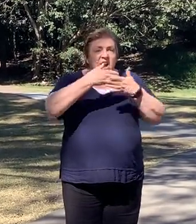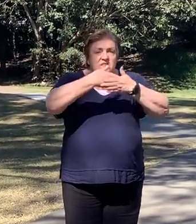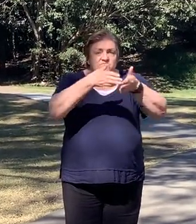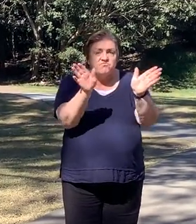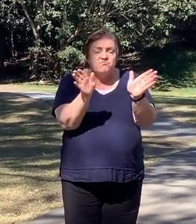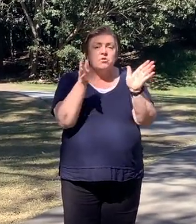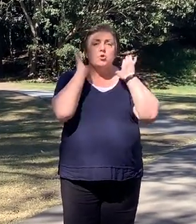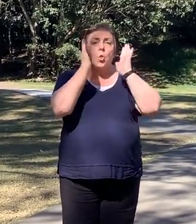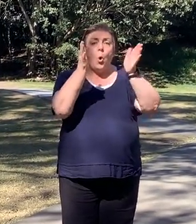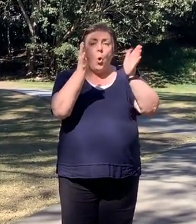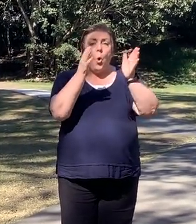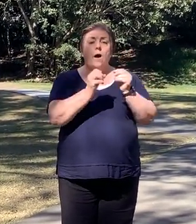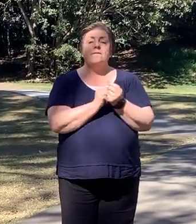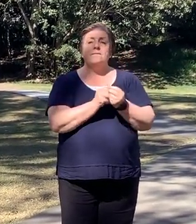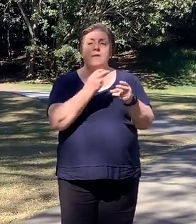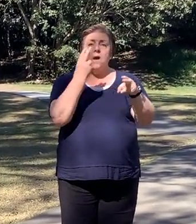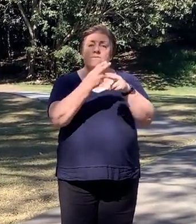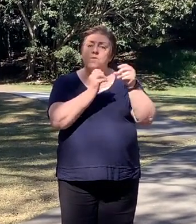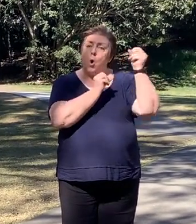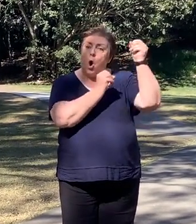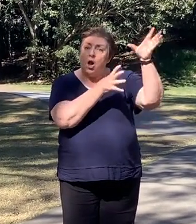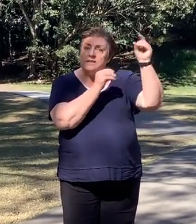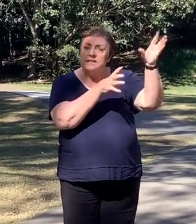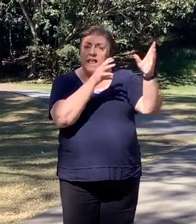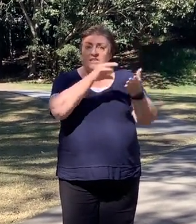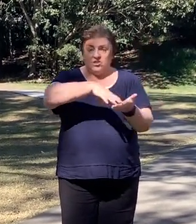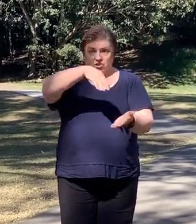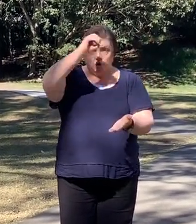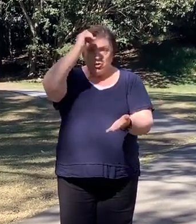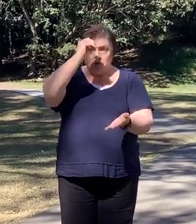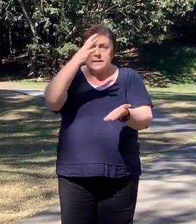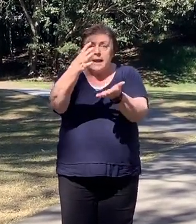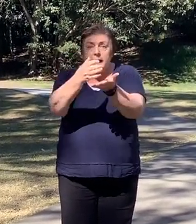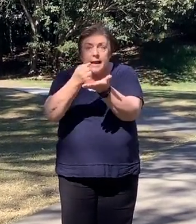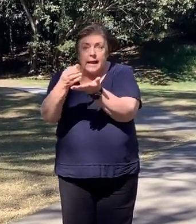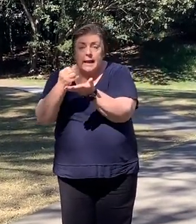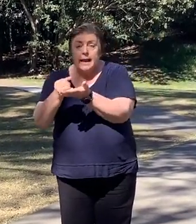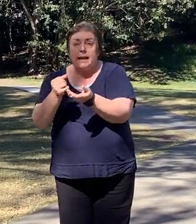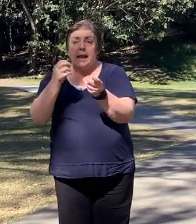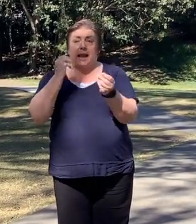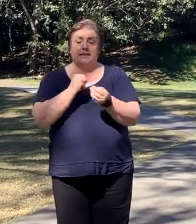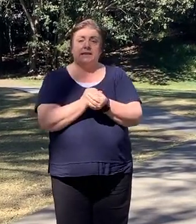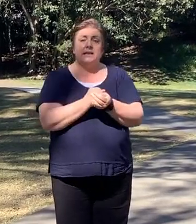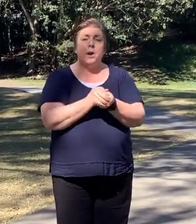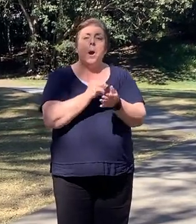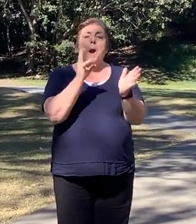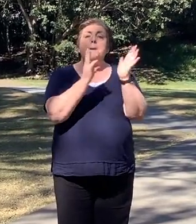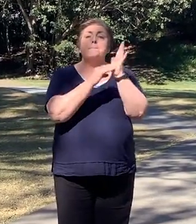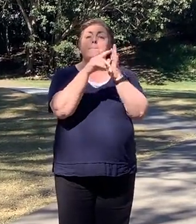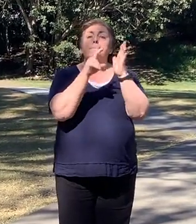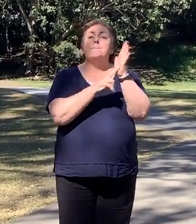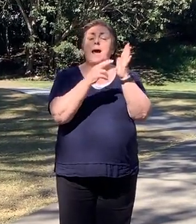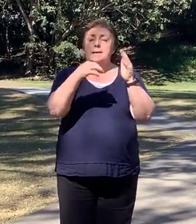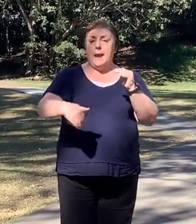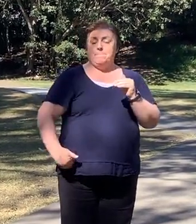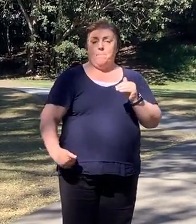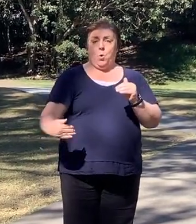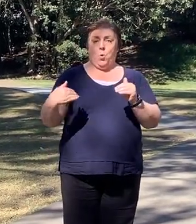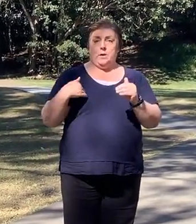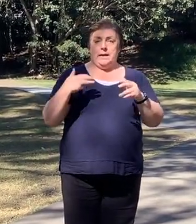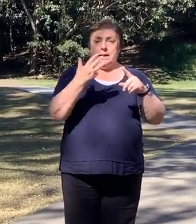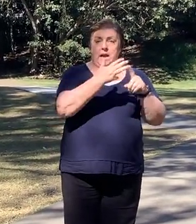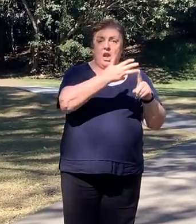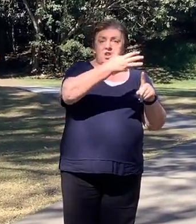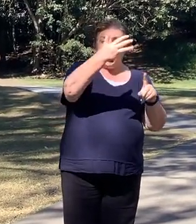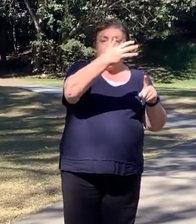hall. Our Auslan students, you will be able to collect your materials on Monday morning at 9 o